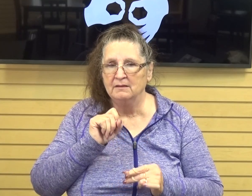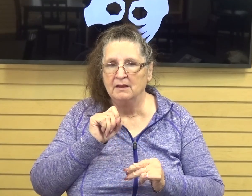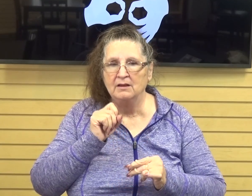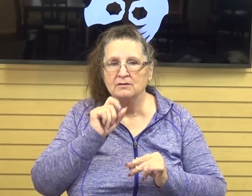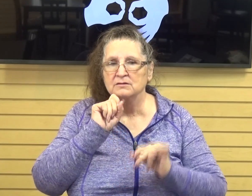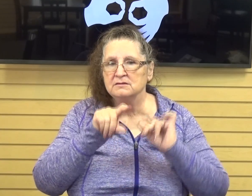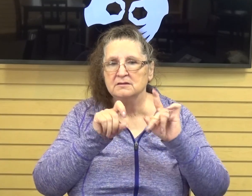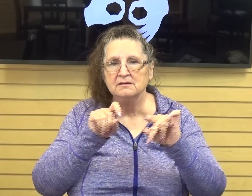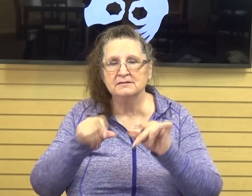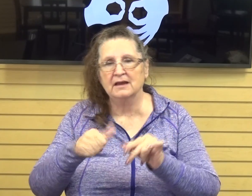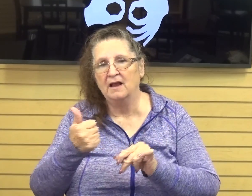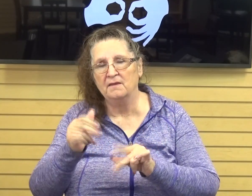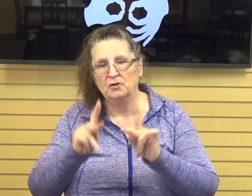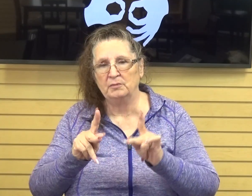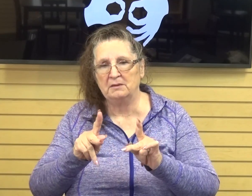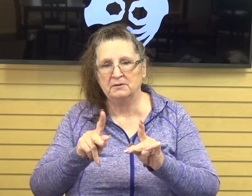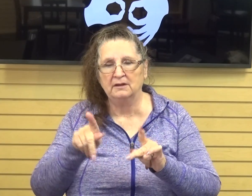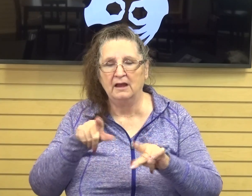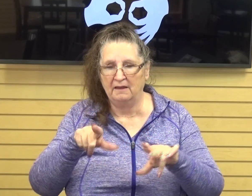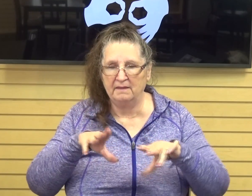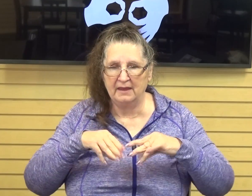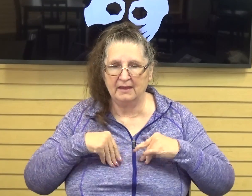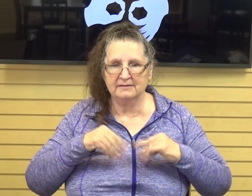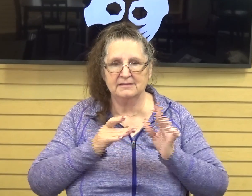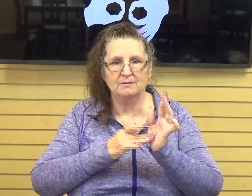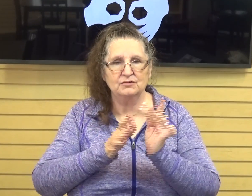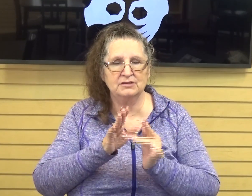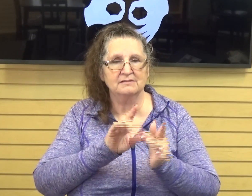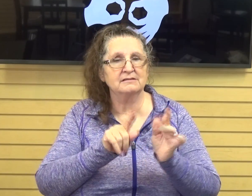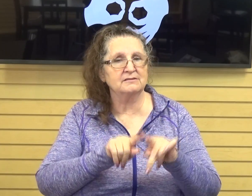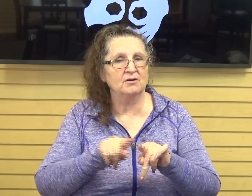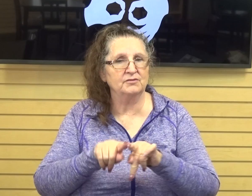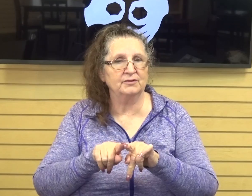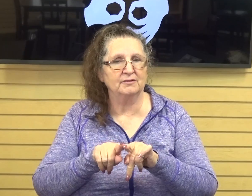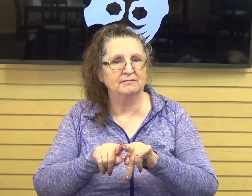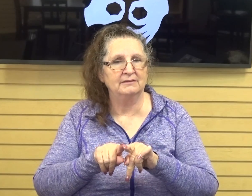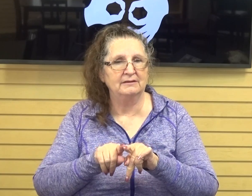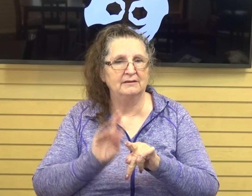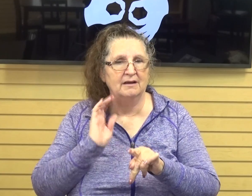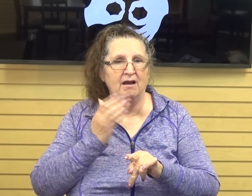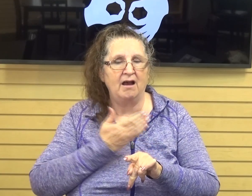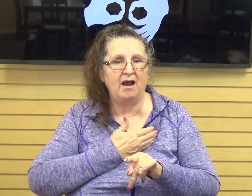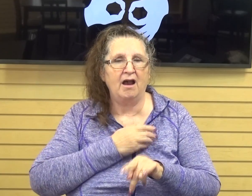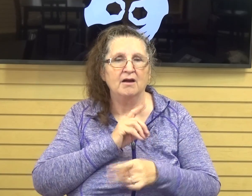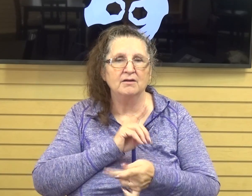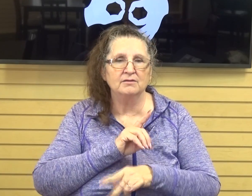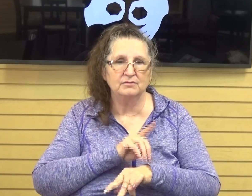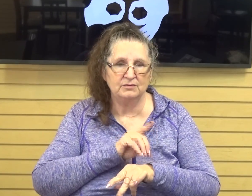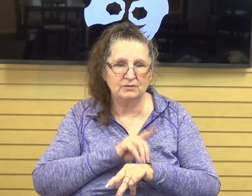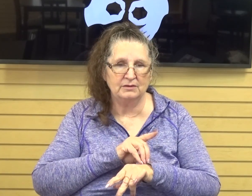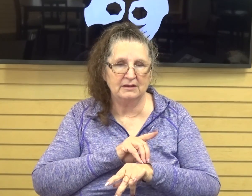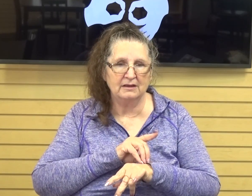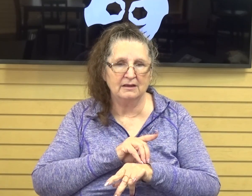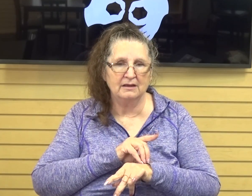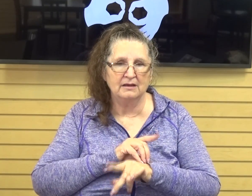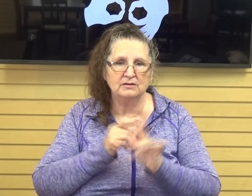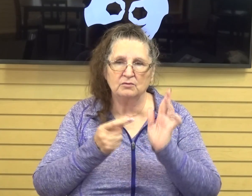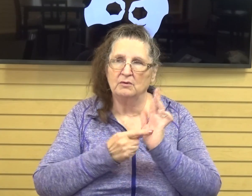yours and mine, to follow Jesus even into Samaria and to represent him to be his disciple